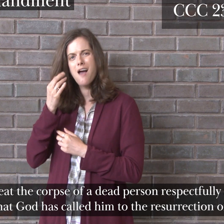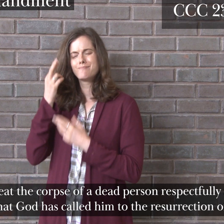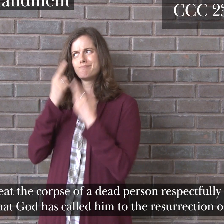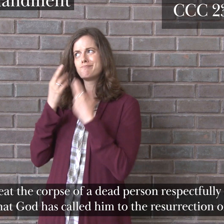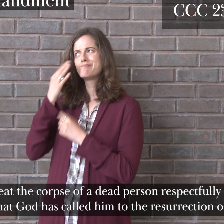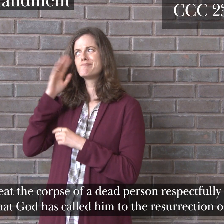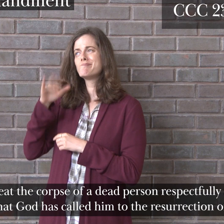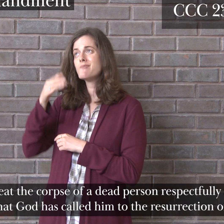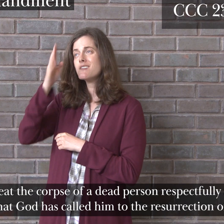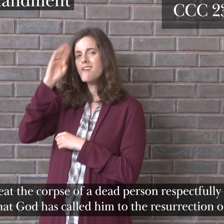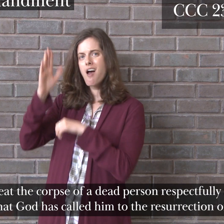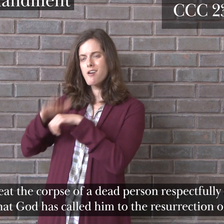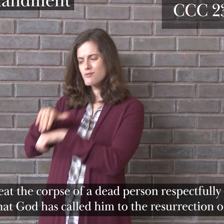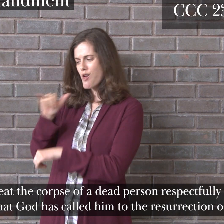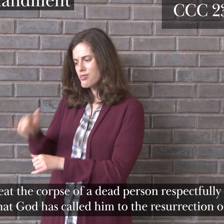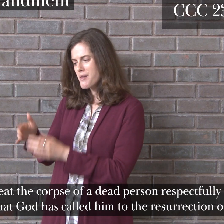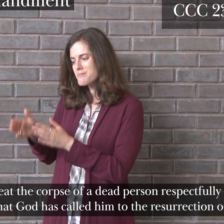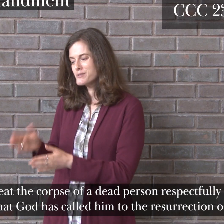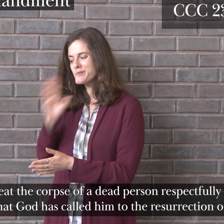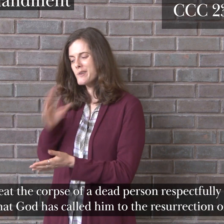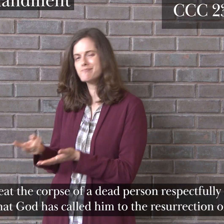God has called him to the resurrection of the dead.